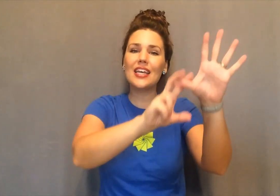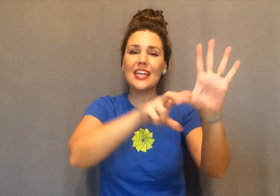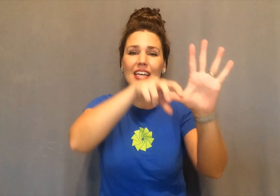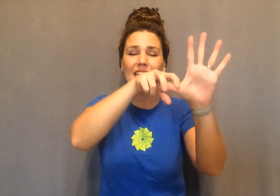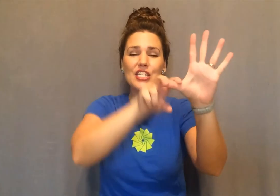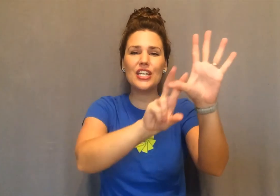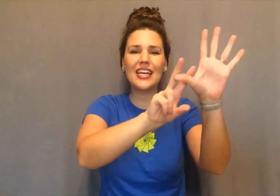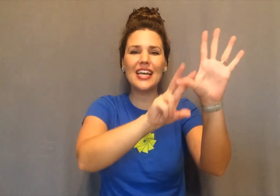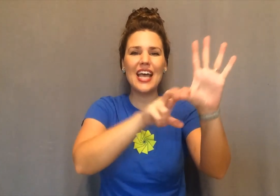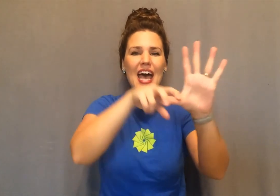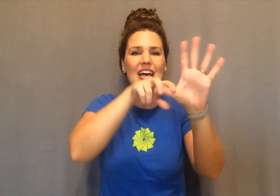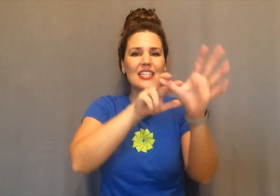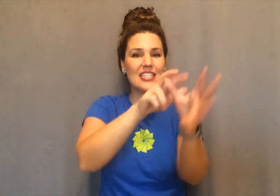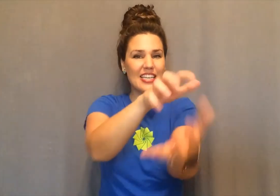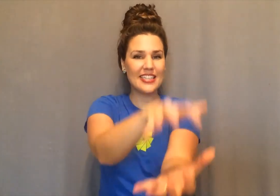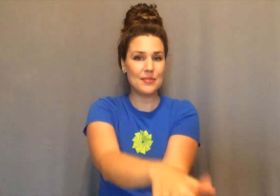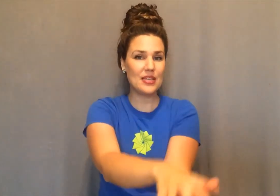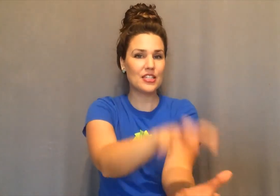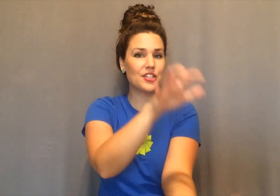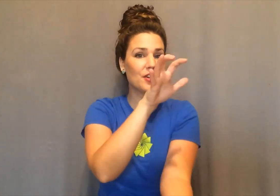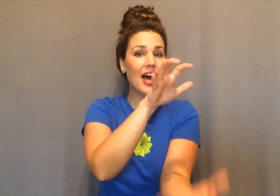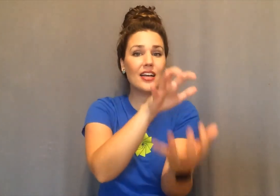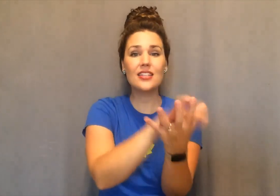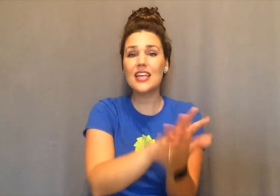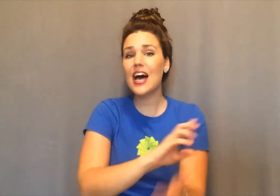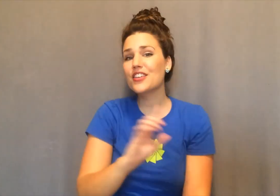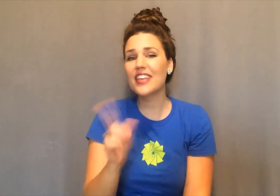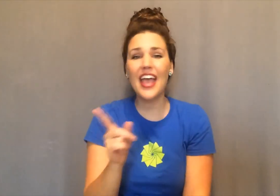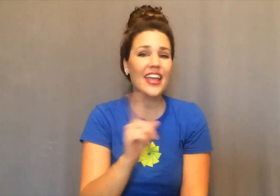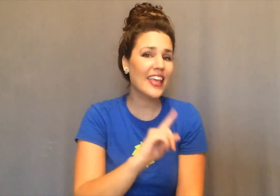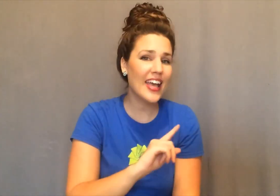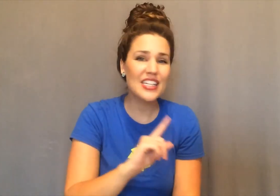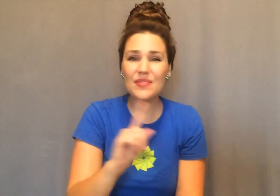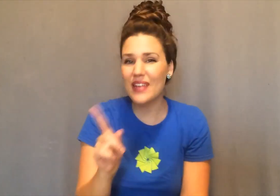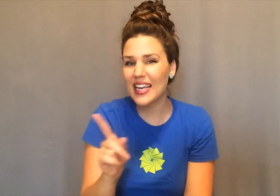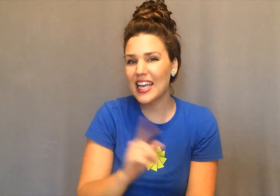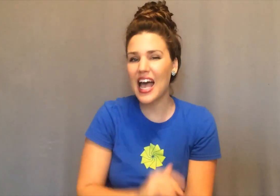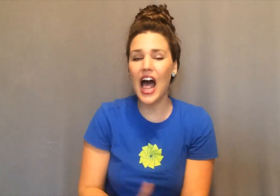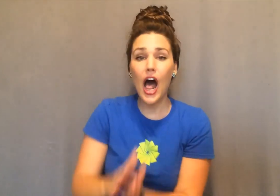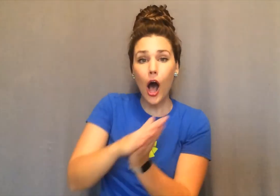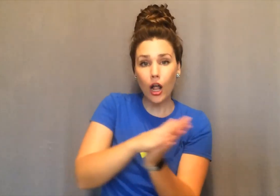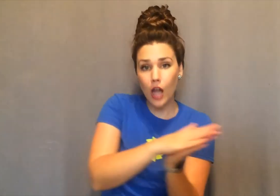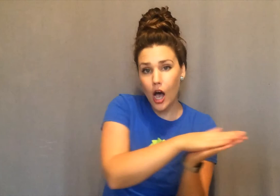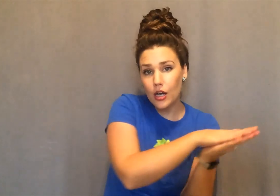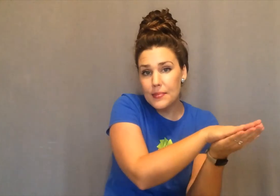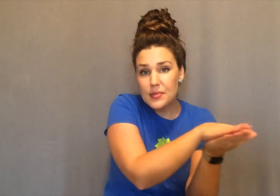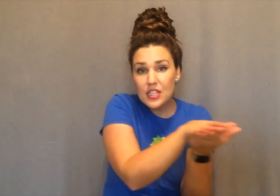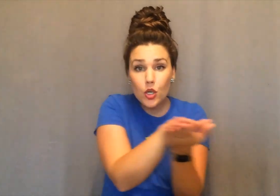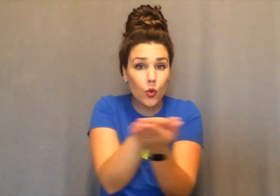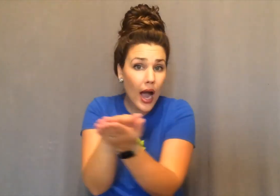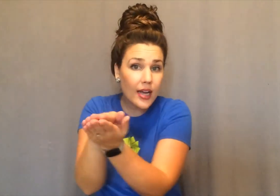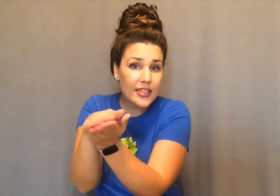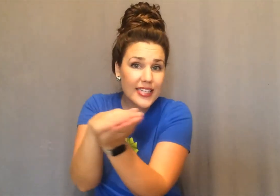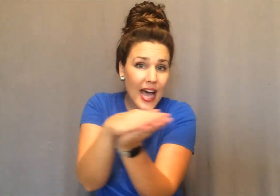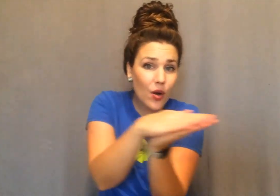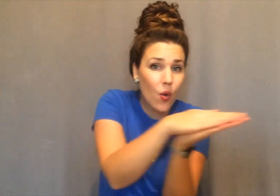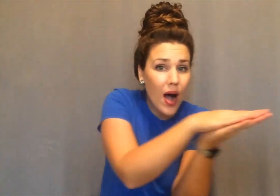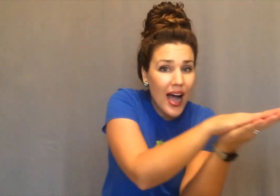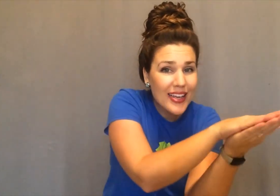in a tree. Teasing Mr. Crocodile you can't catch me. Along comes Mr. Crocodile quiet